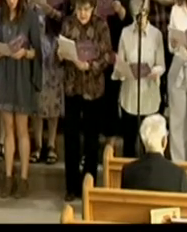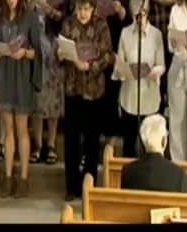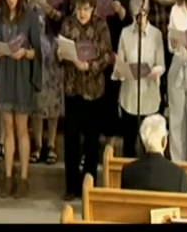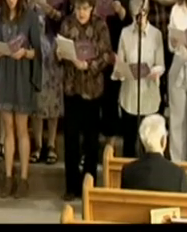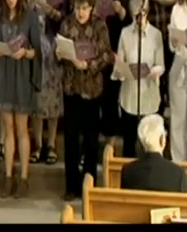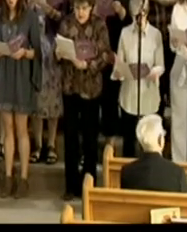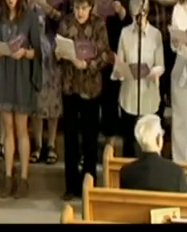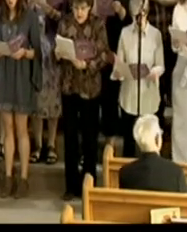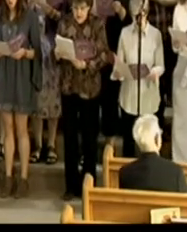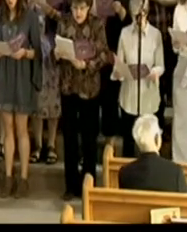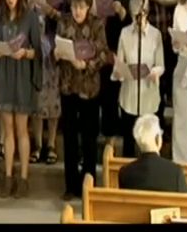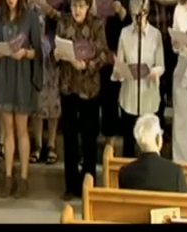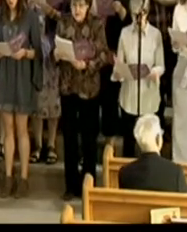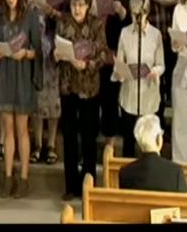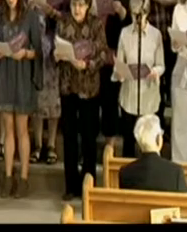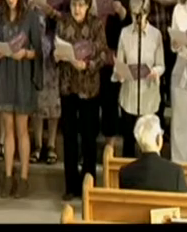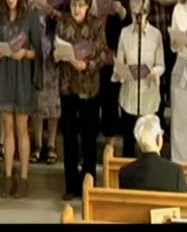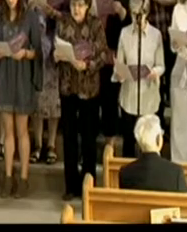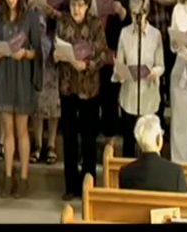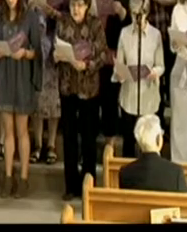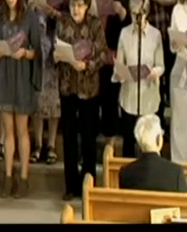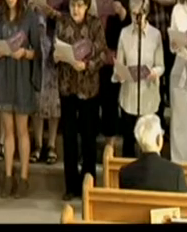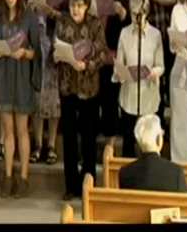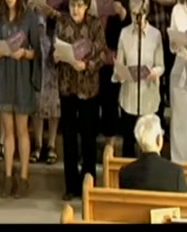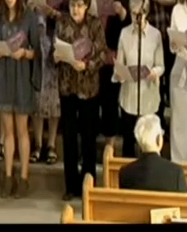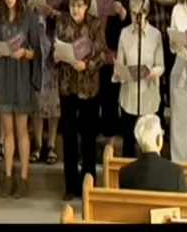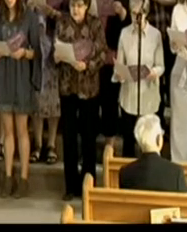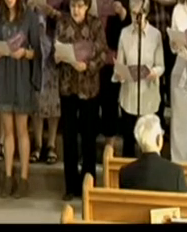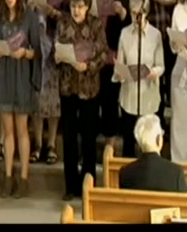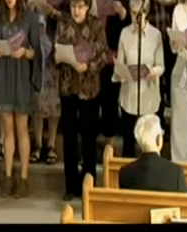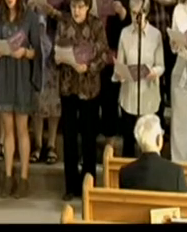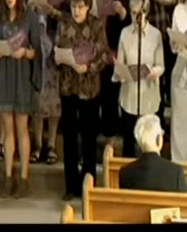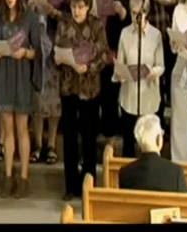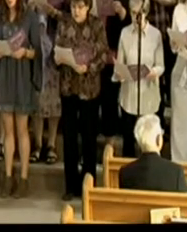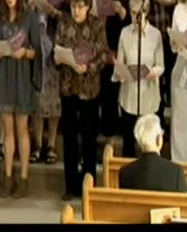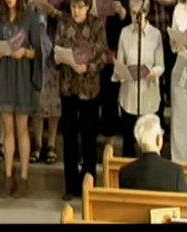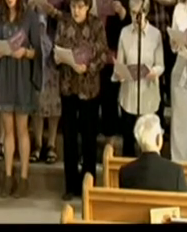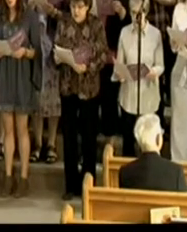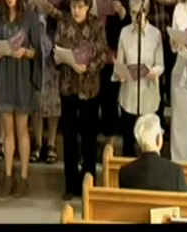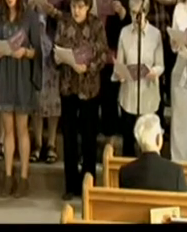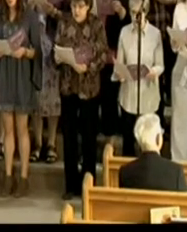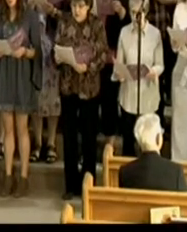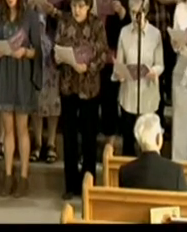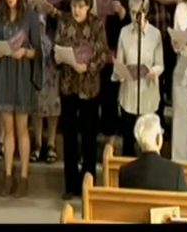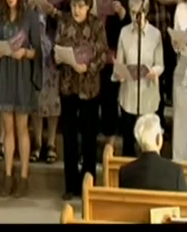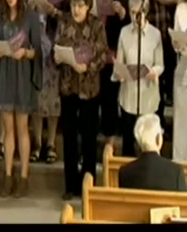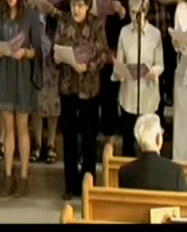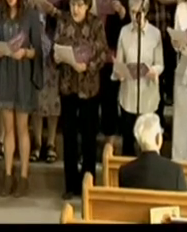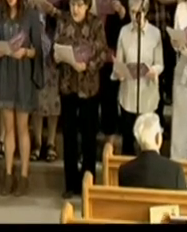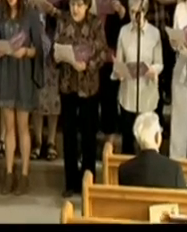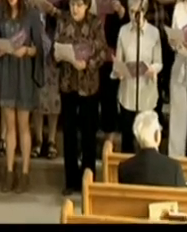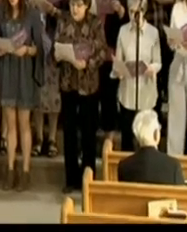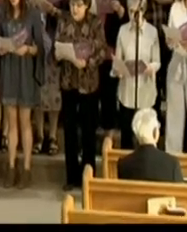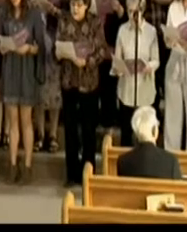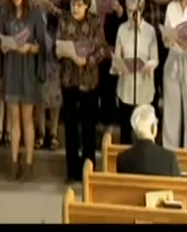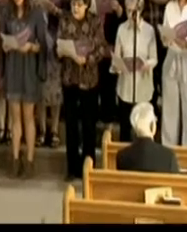the dawn It chases shadows far away And rains